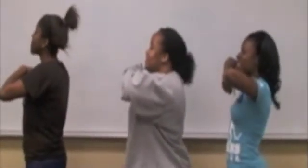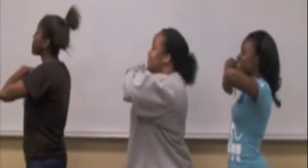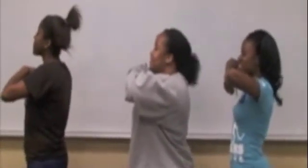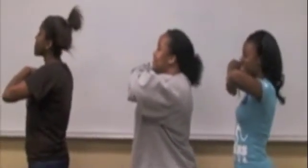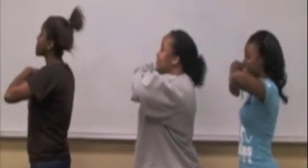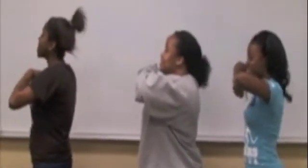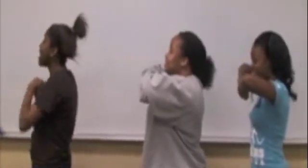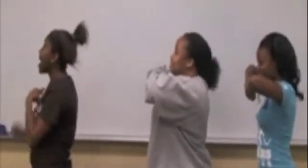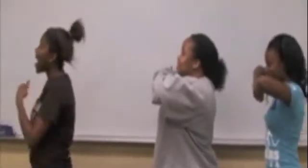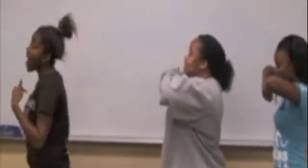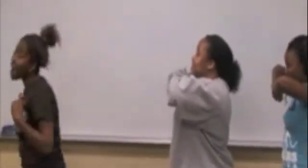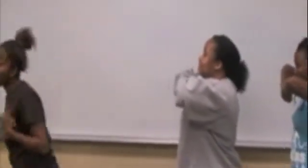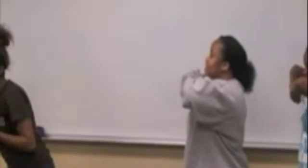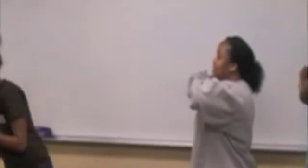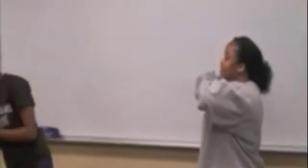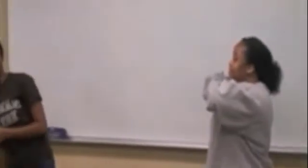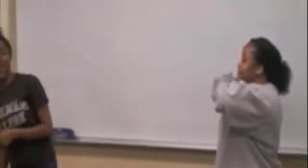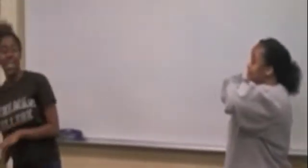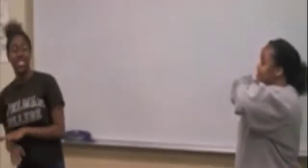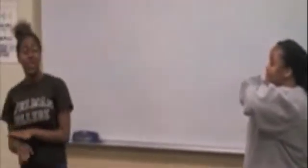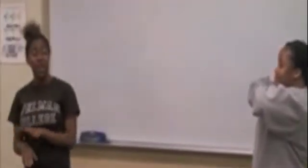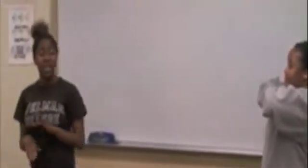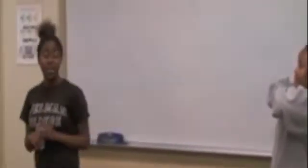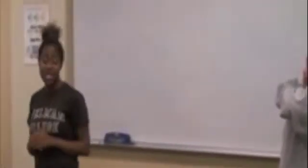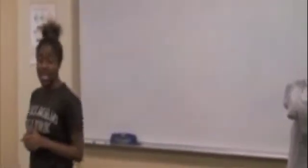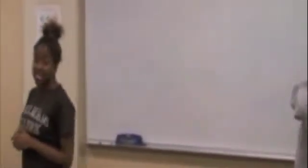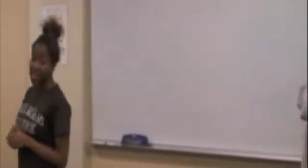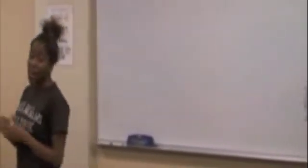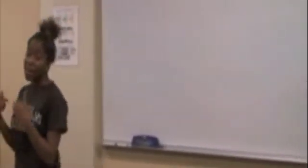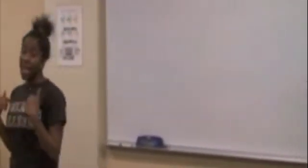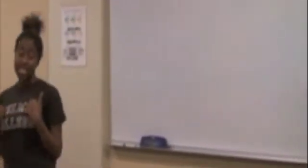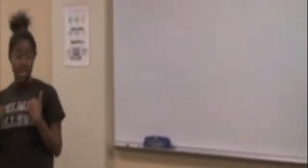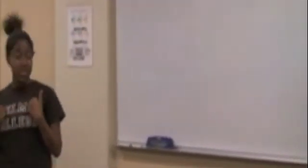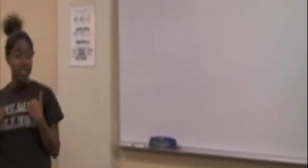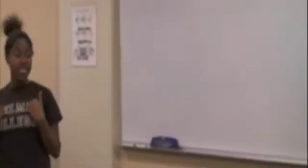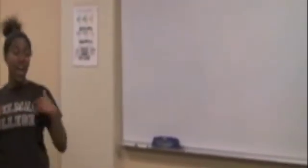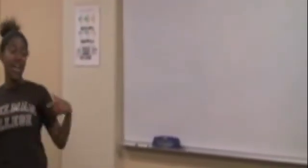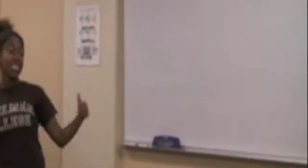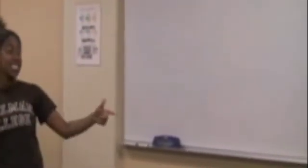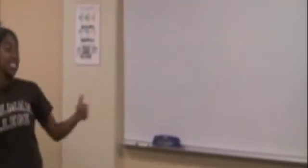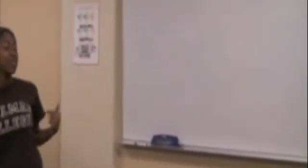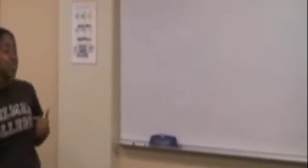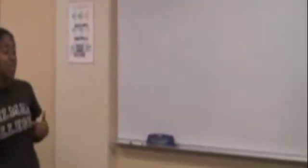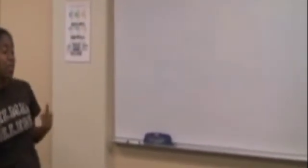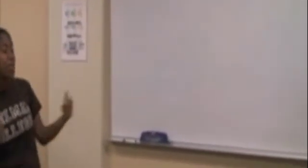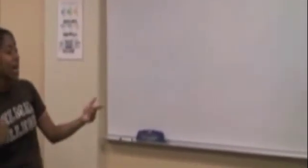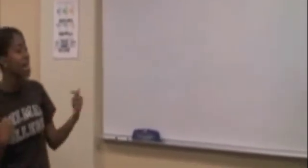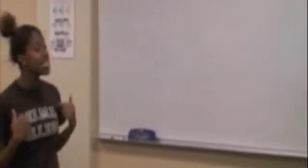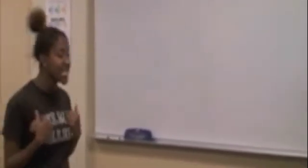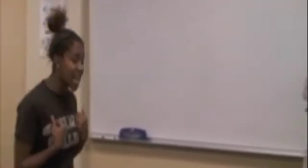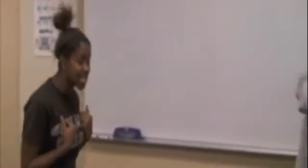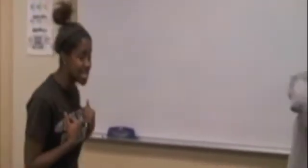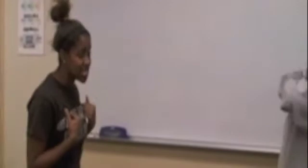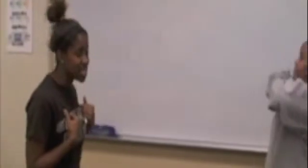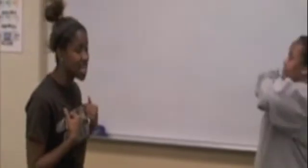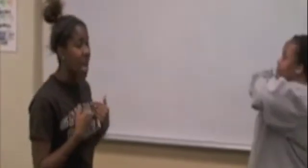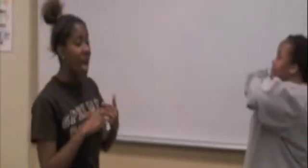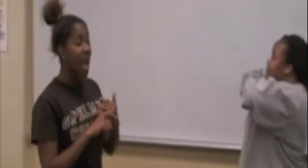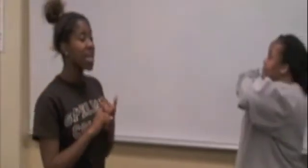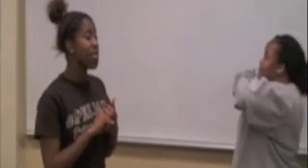yourself. I am known as the Great Imitator. My symptoms are indistinguishable from my other Ryan sisters. I can